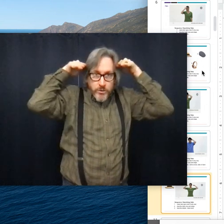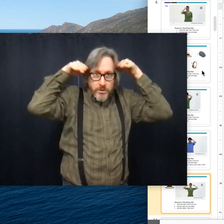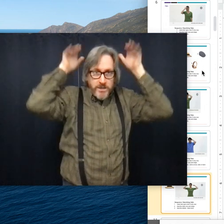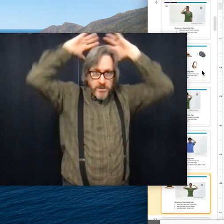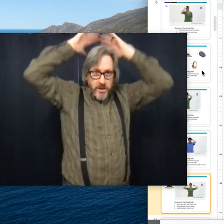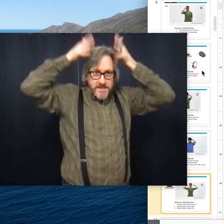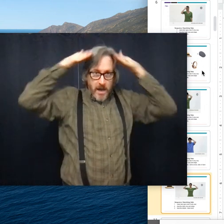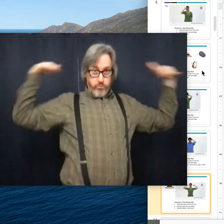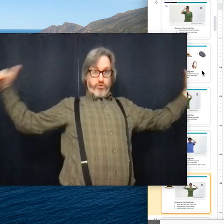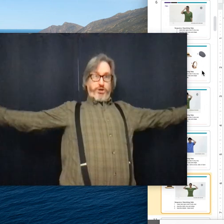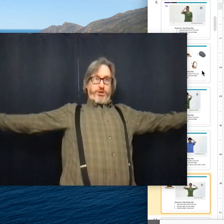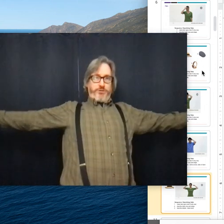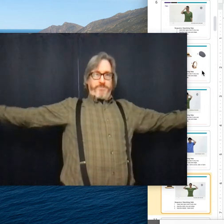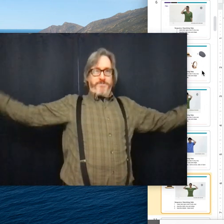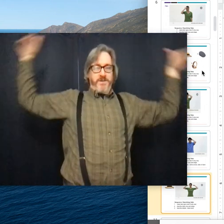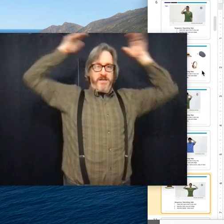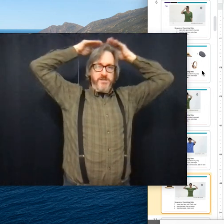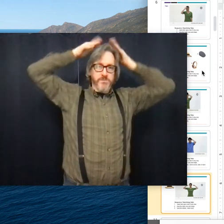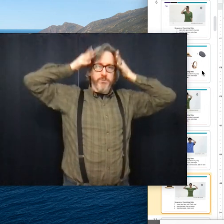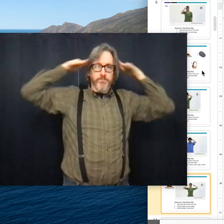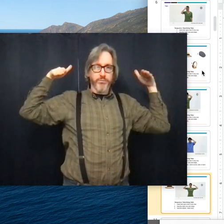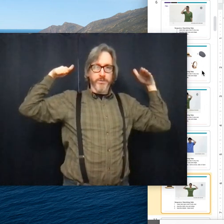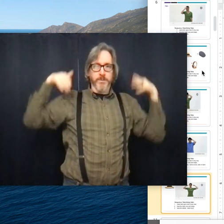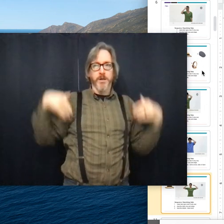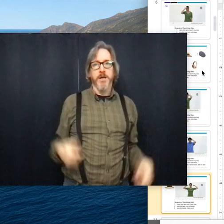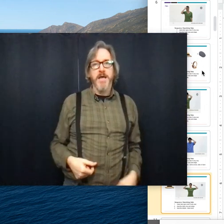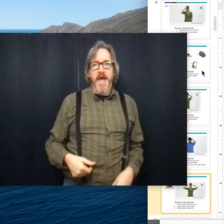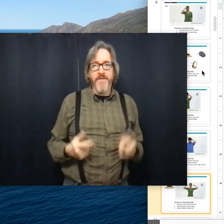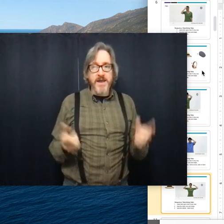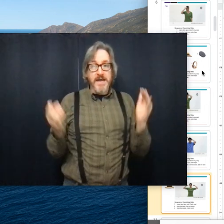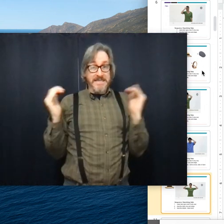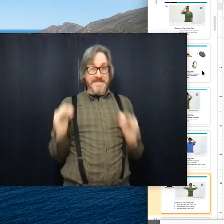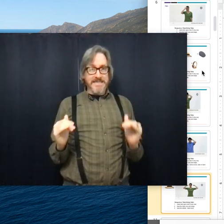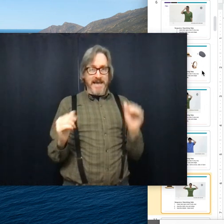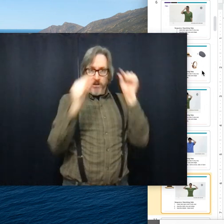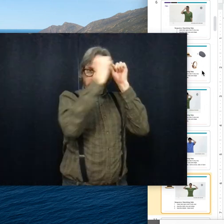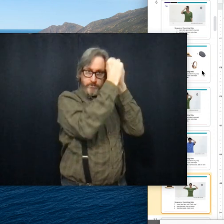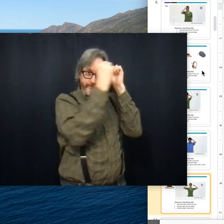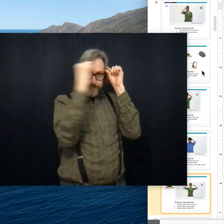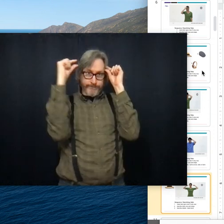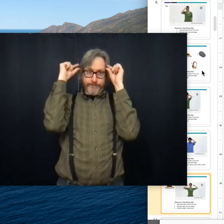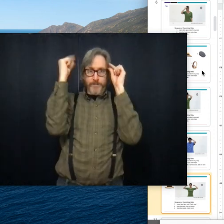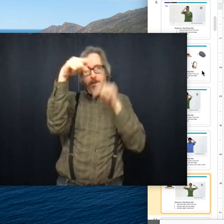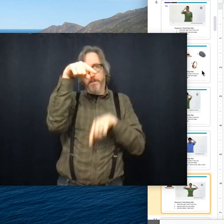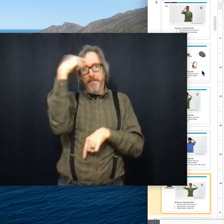it's not, it's, it's not, it's just brim, brim. And then detail.